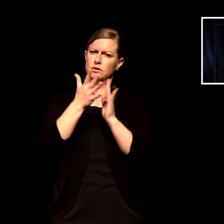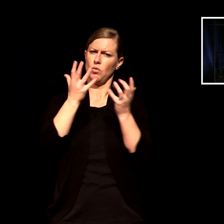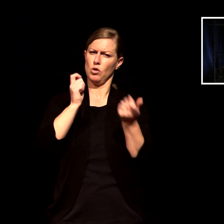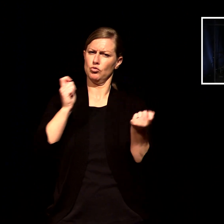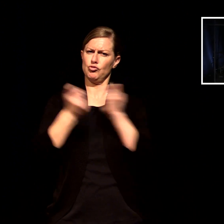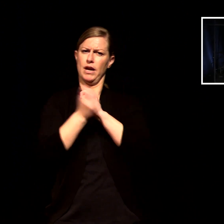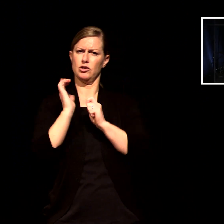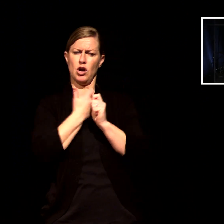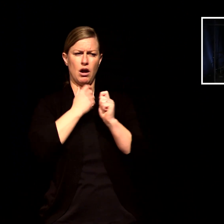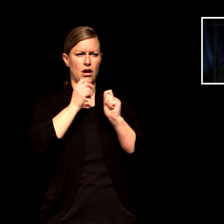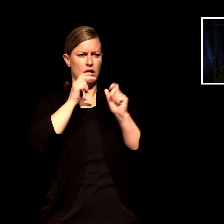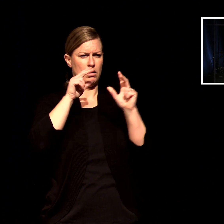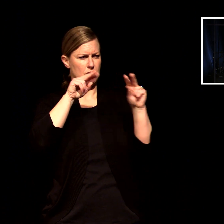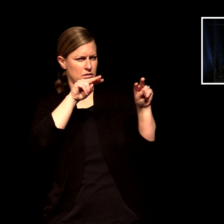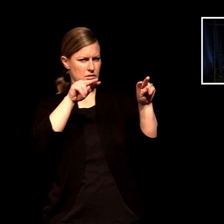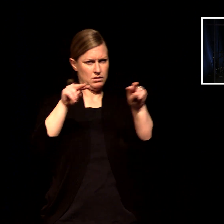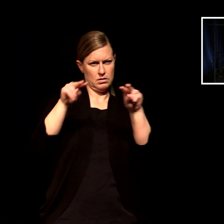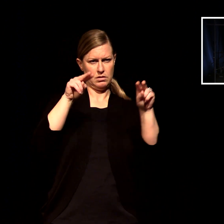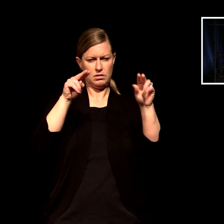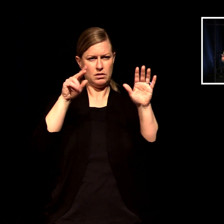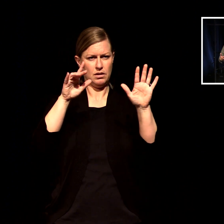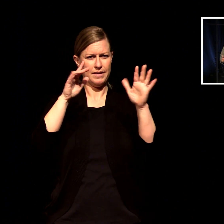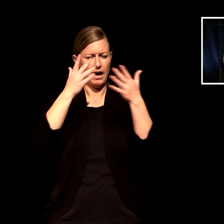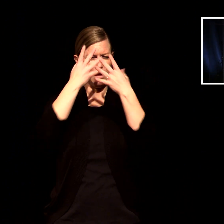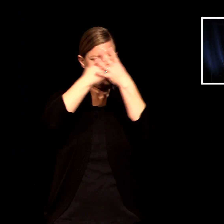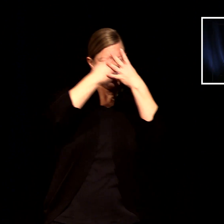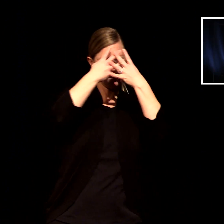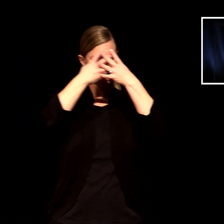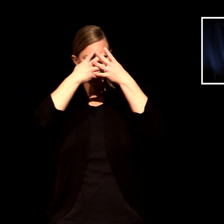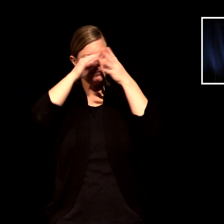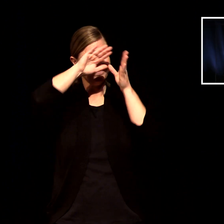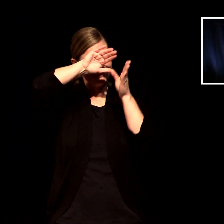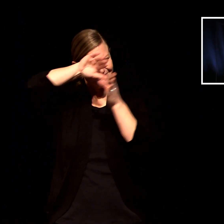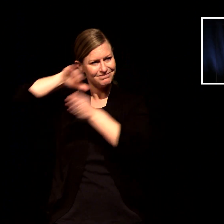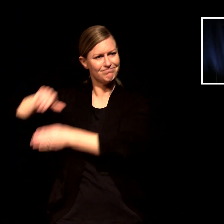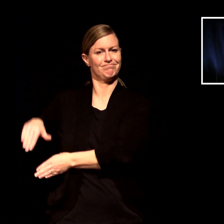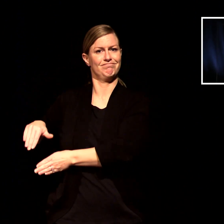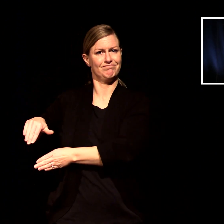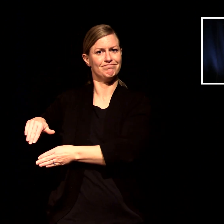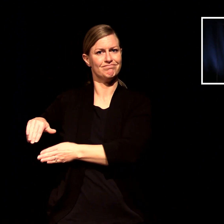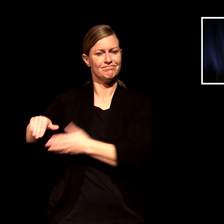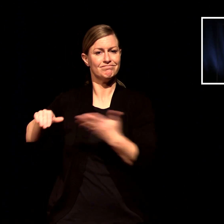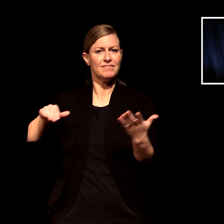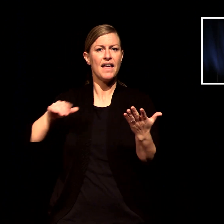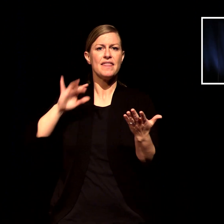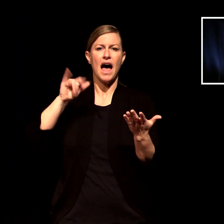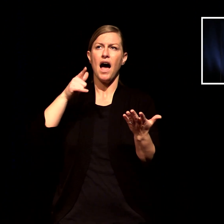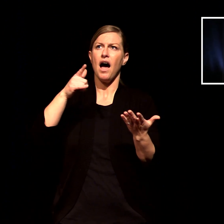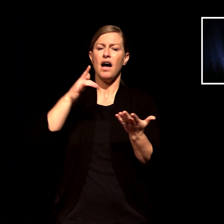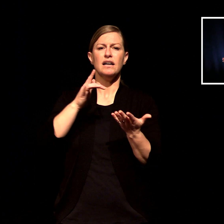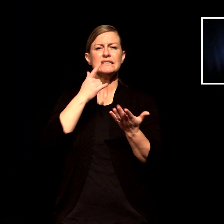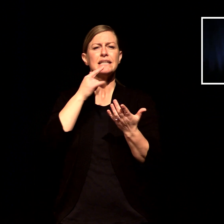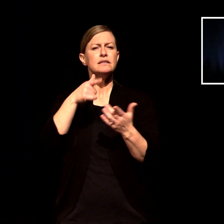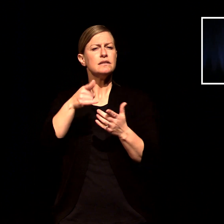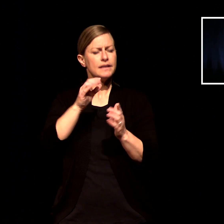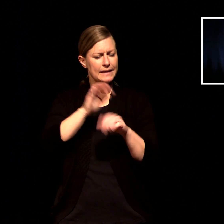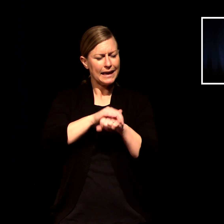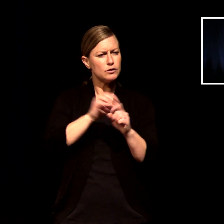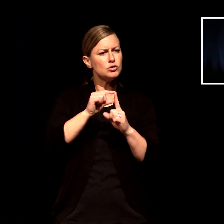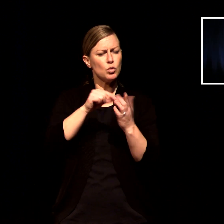talked about that a couple weeks ago compassion is just that deep feeling in your gut literally it means to be moved in your bowels which isn't exactly